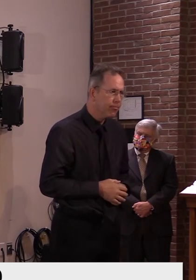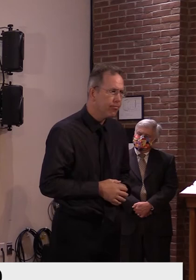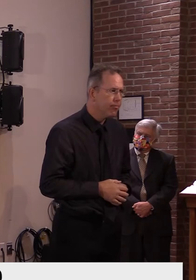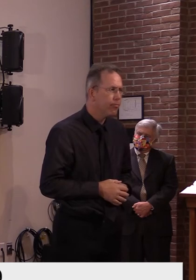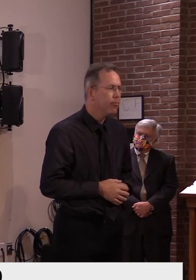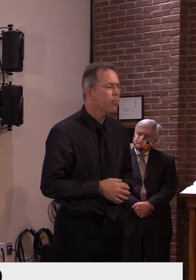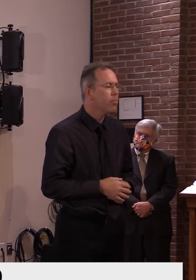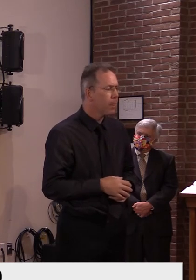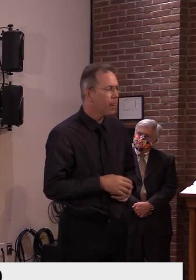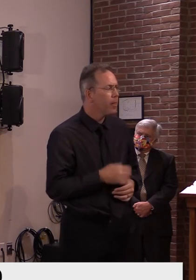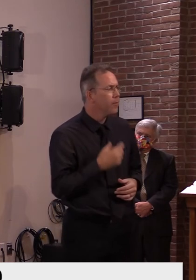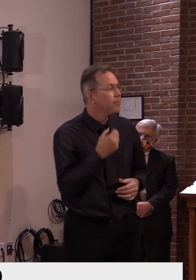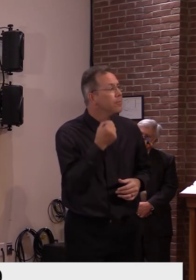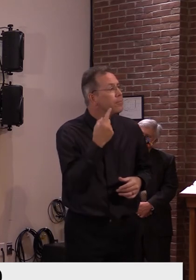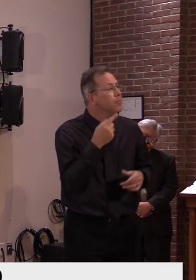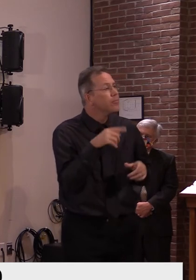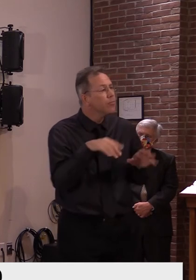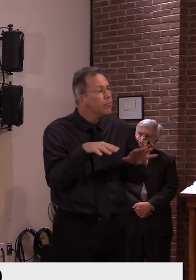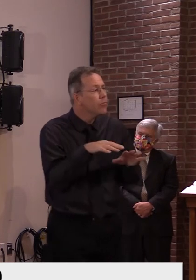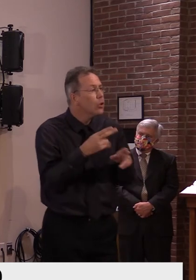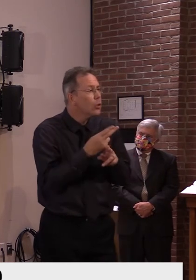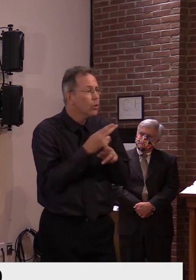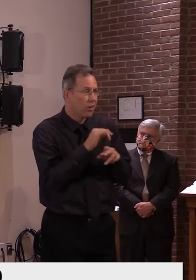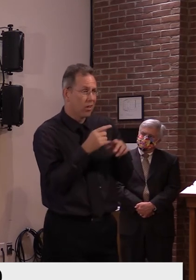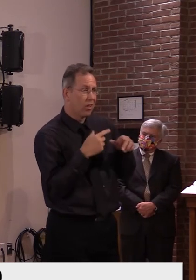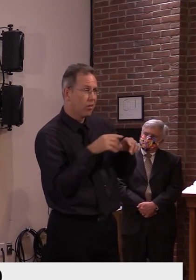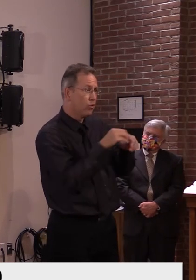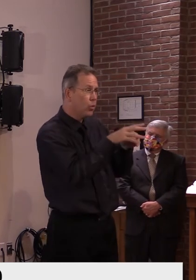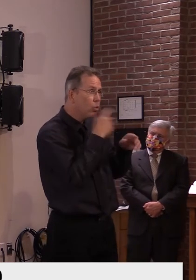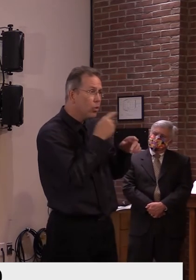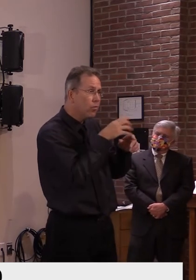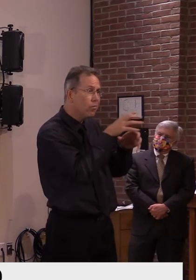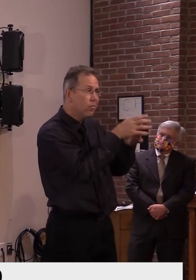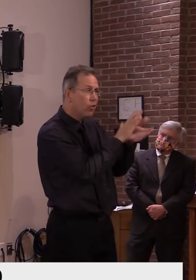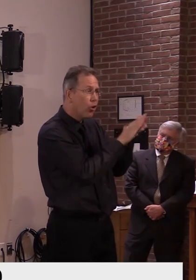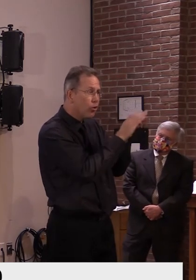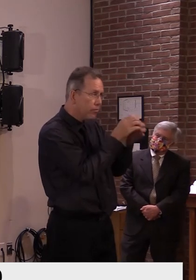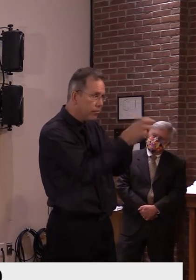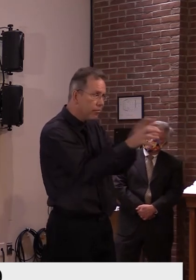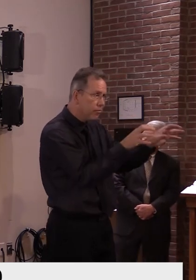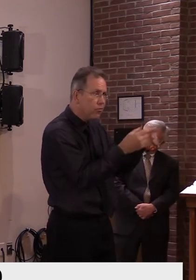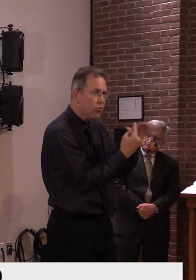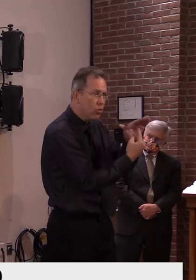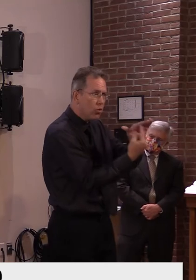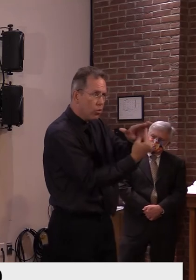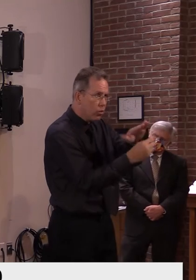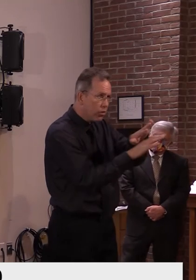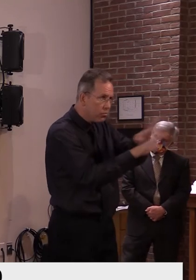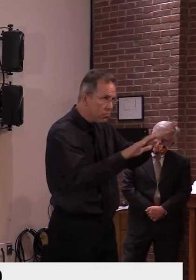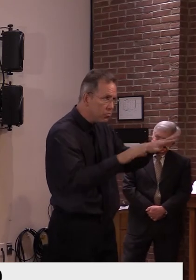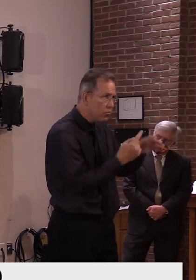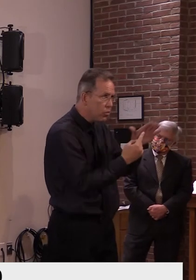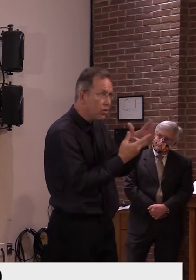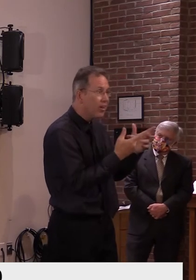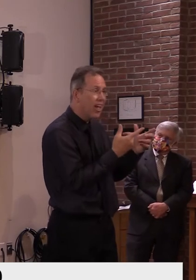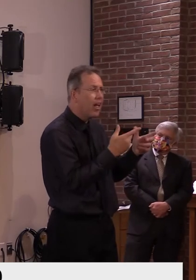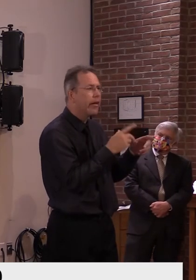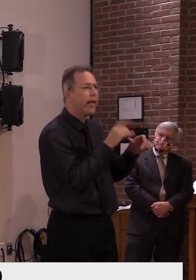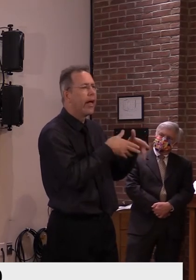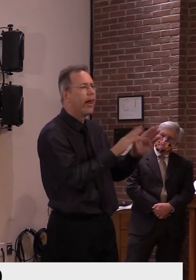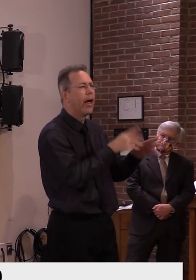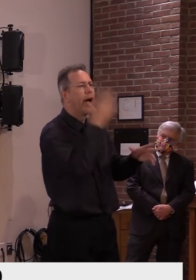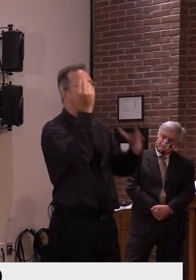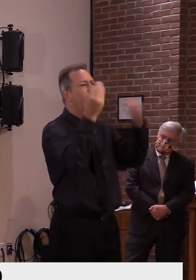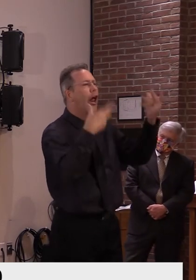at this point in time, shutting down, uh, locking down the campus, uh, should, uh, help us get through this and help